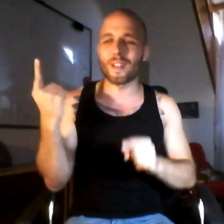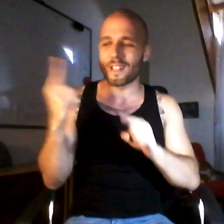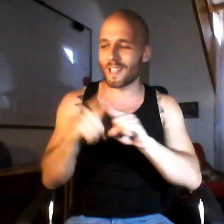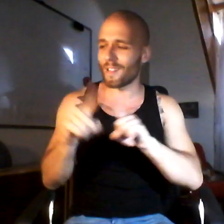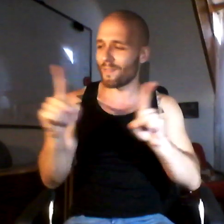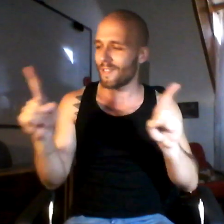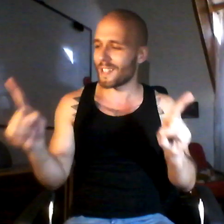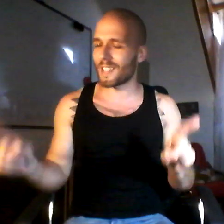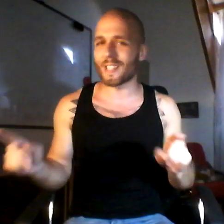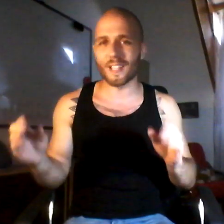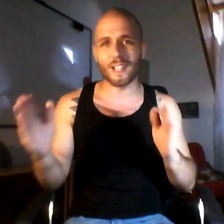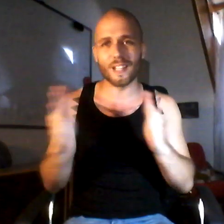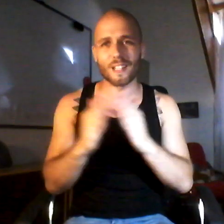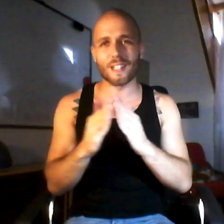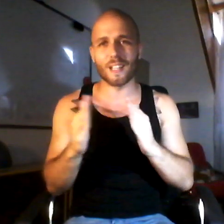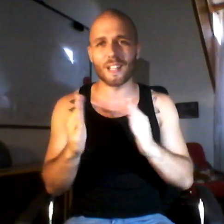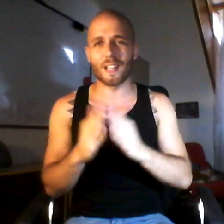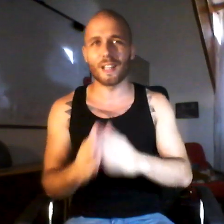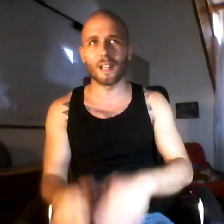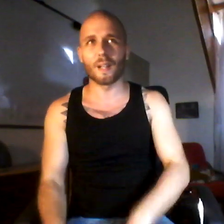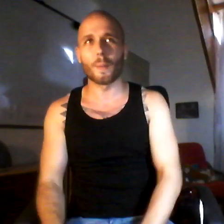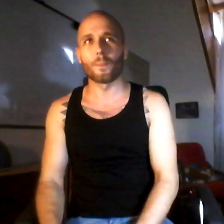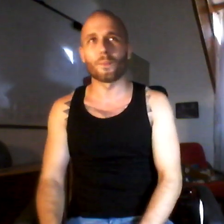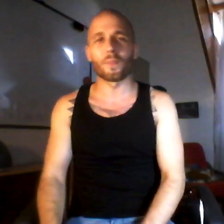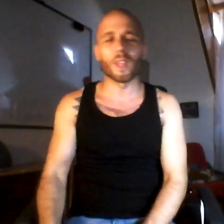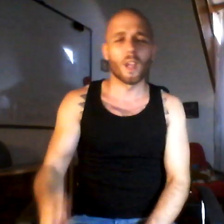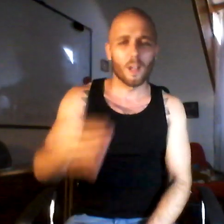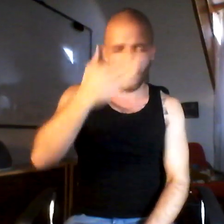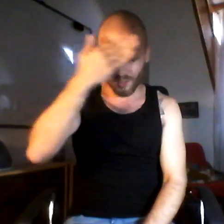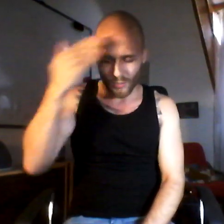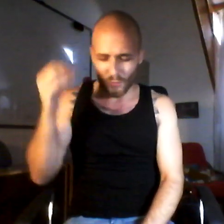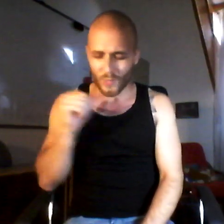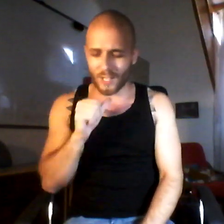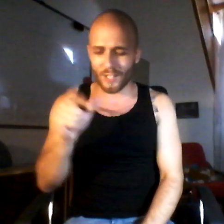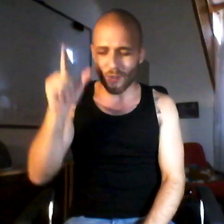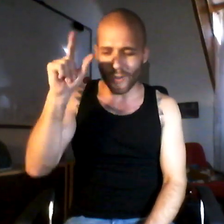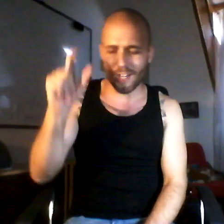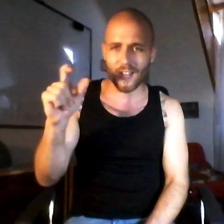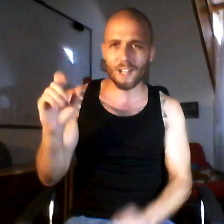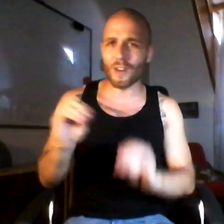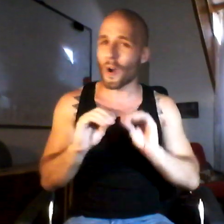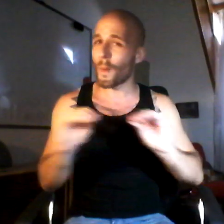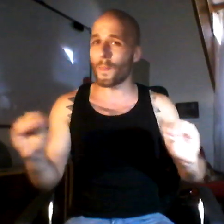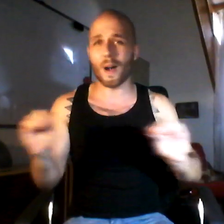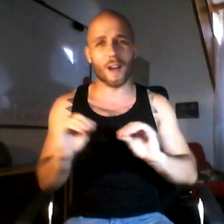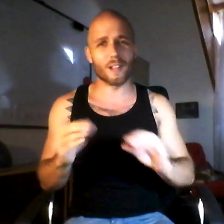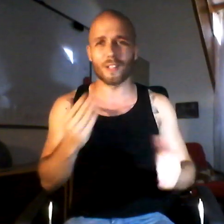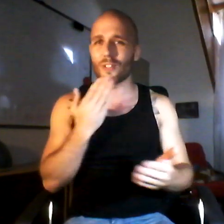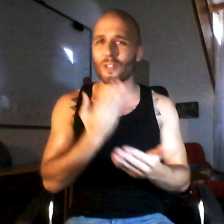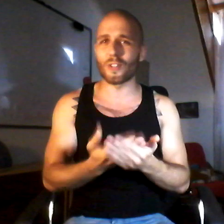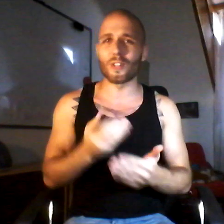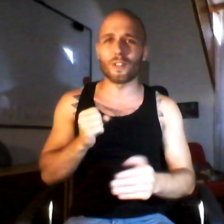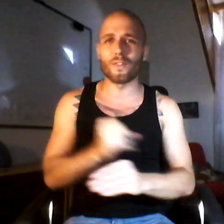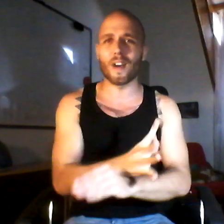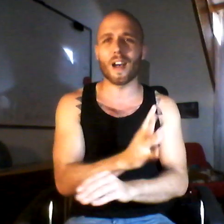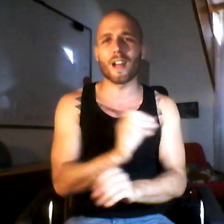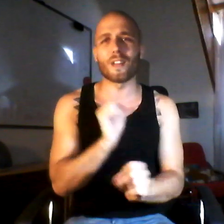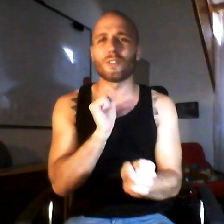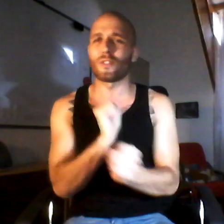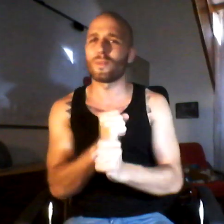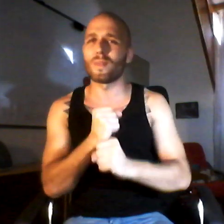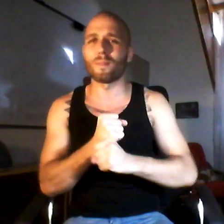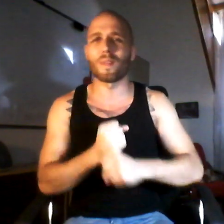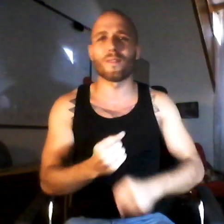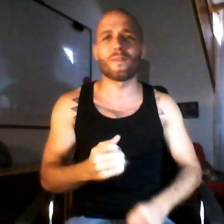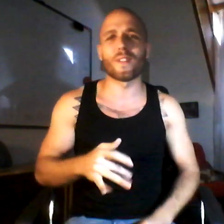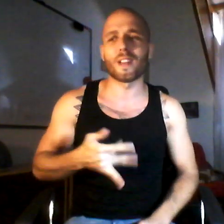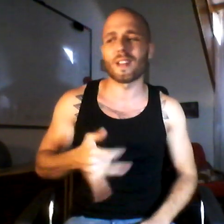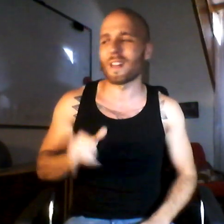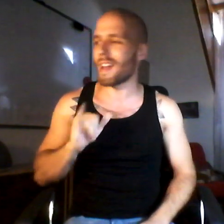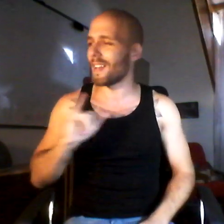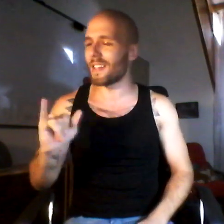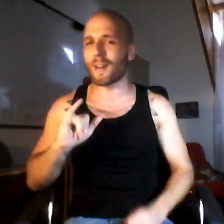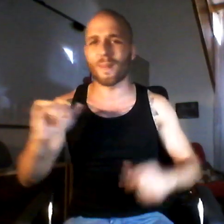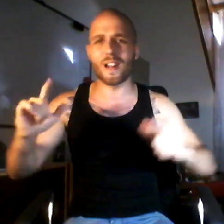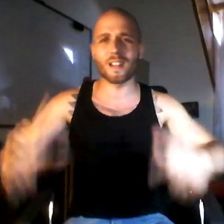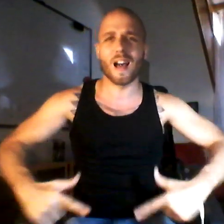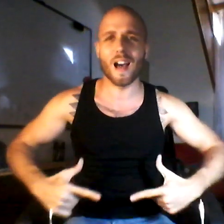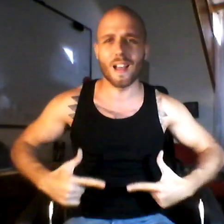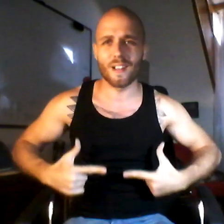different city? Cause we don't need nobody, cause you're the blind You make me feel like I'm alive